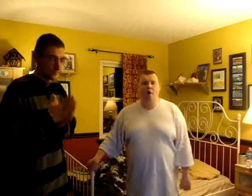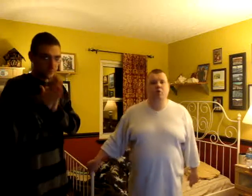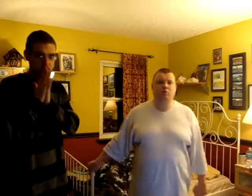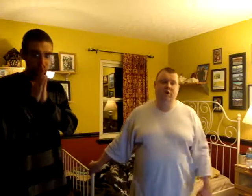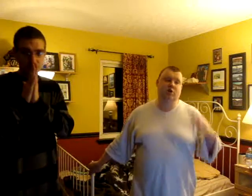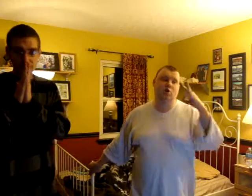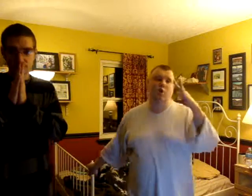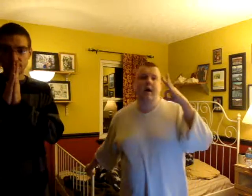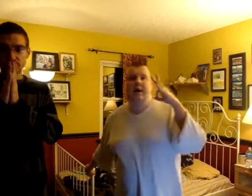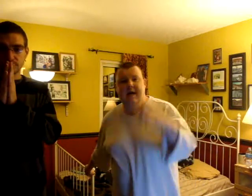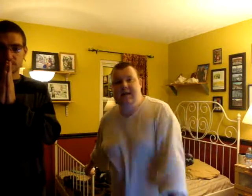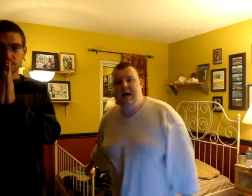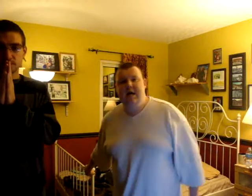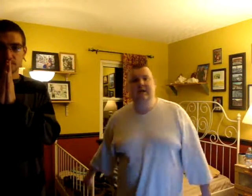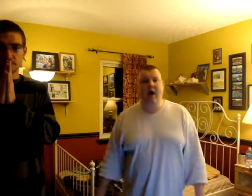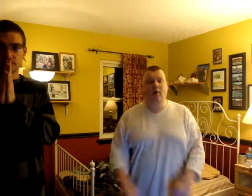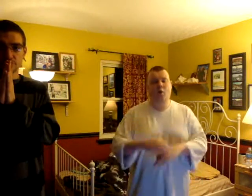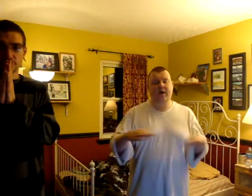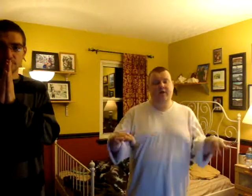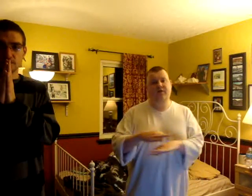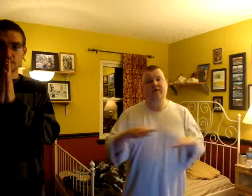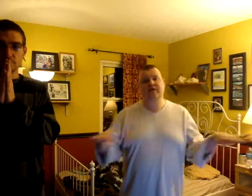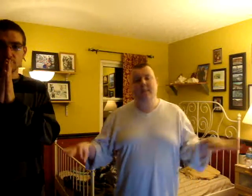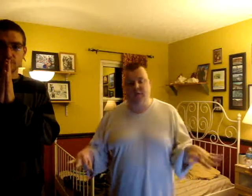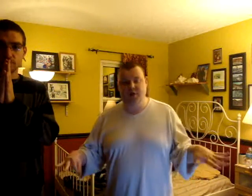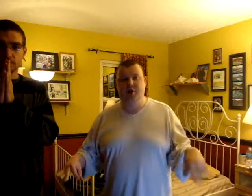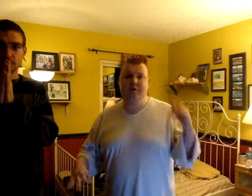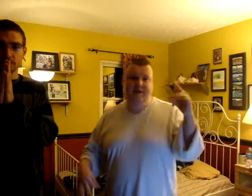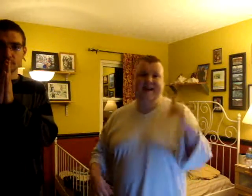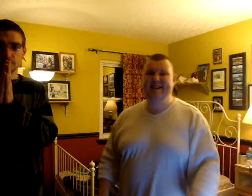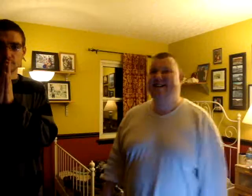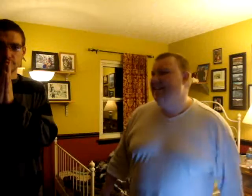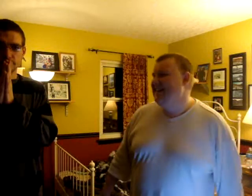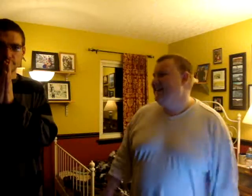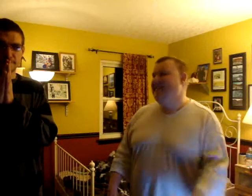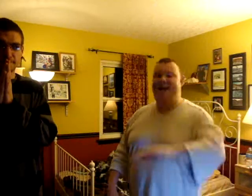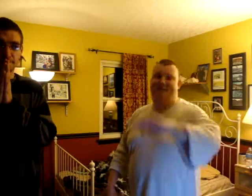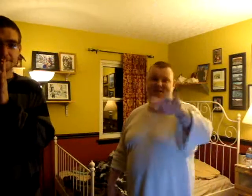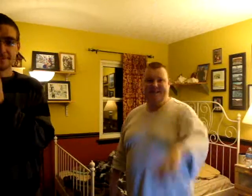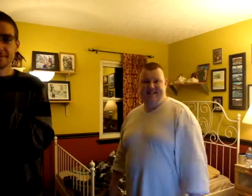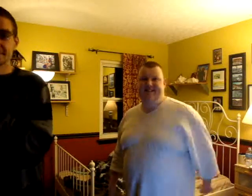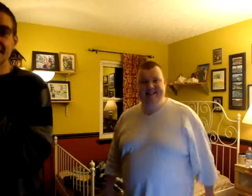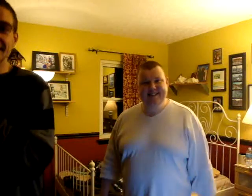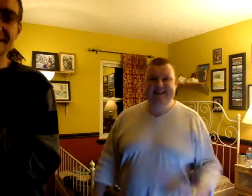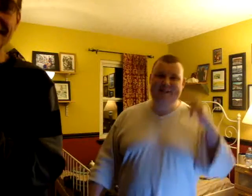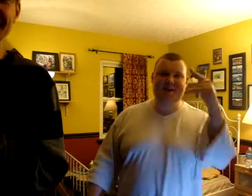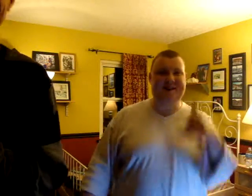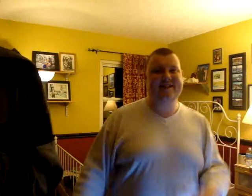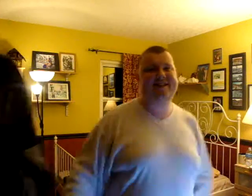know you need to get down with this virgin. Yeah, it's not a virgin. You know what it is.